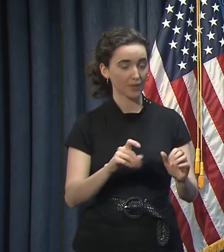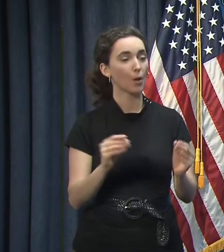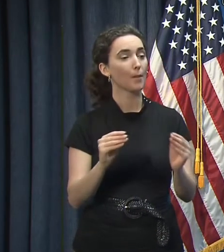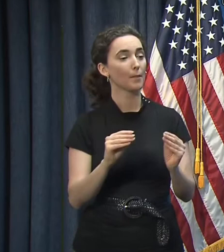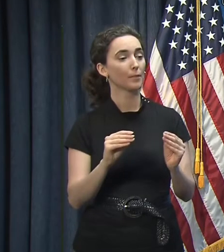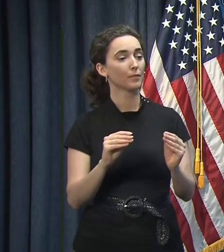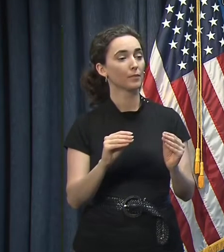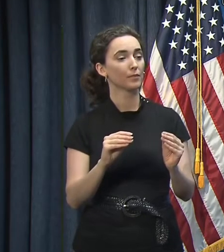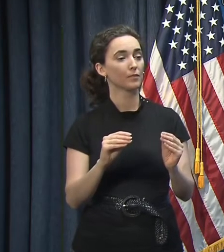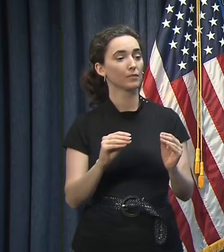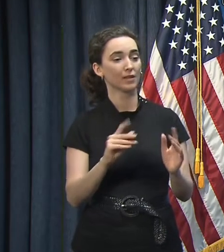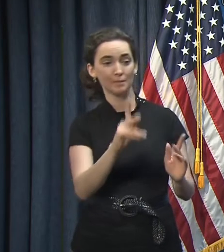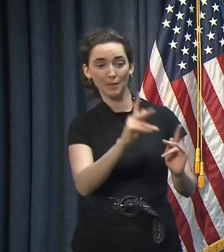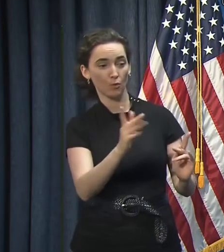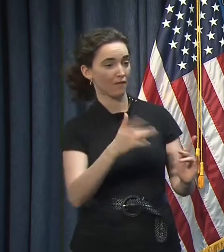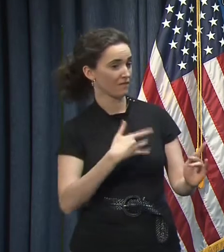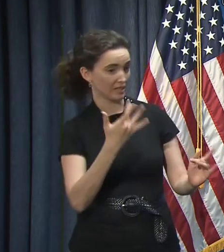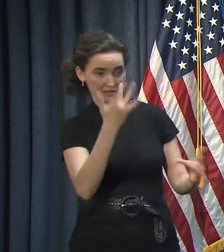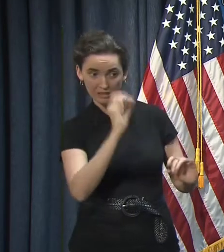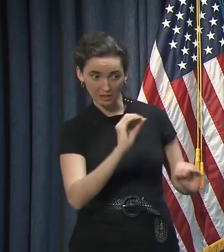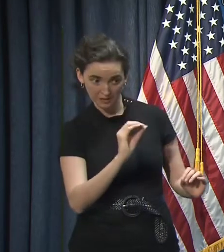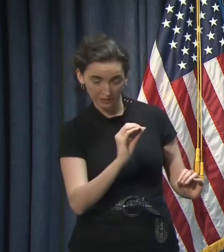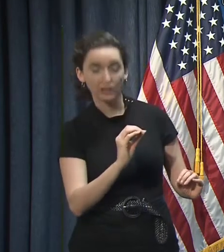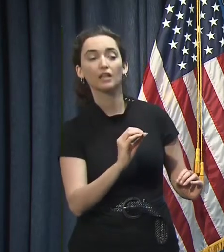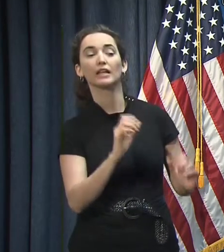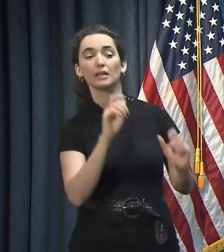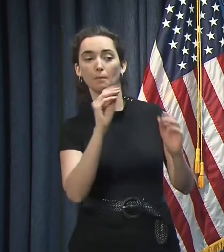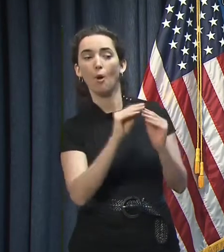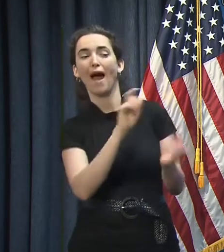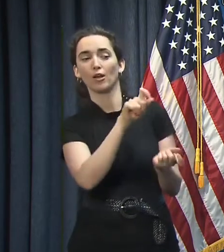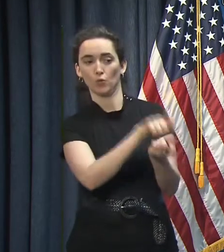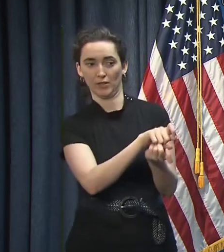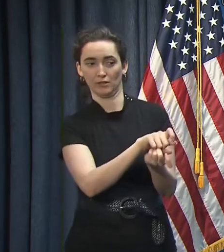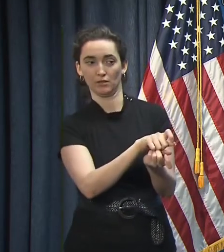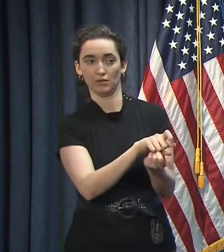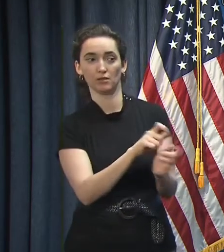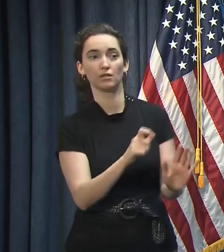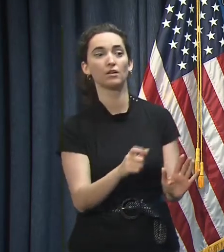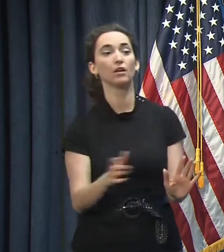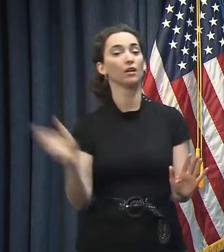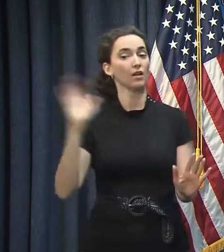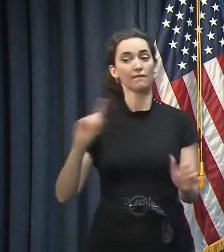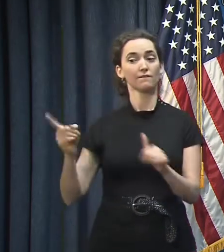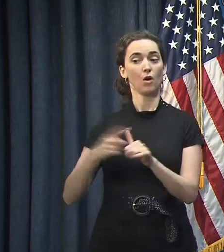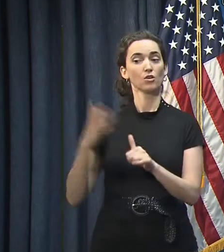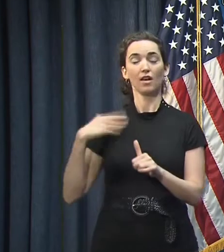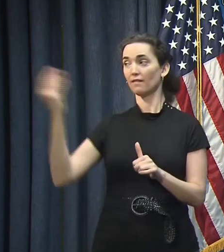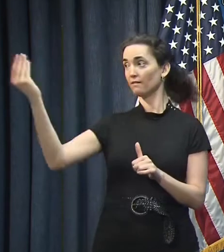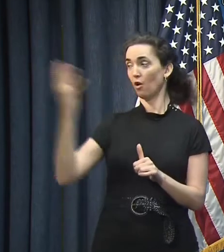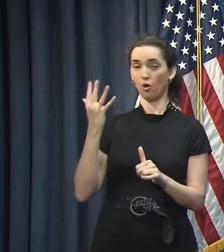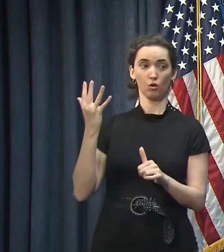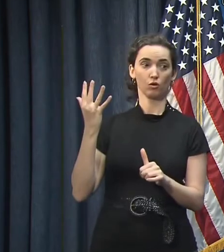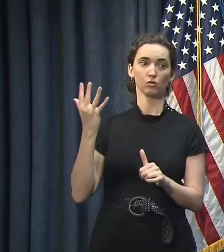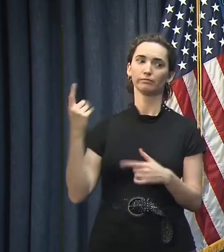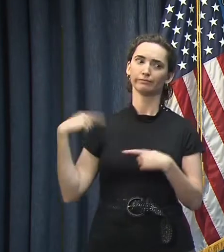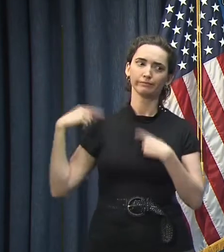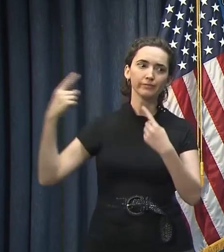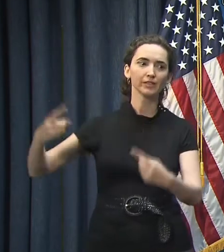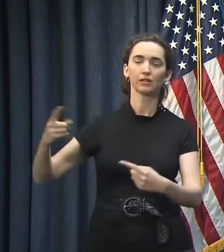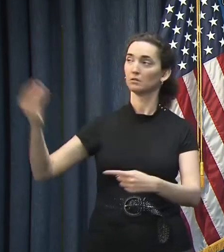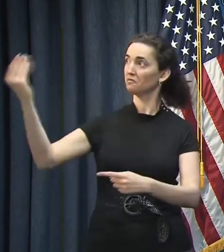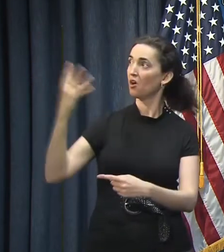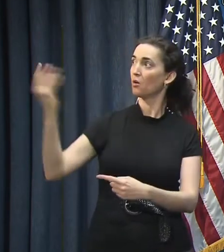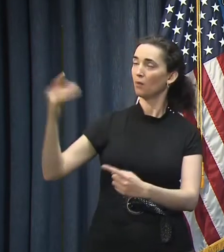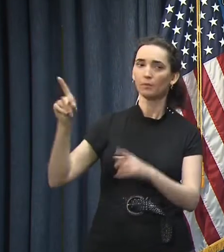accuracy with respect to individuals who are asymptomatic. Initially, what we were told, and we were told this for quite a long time,